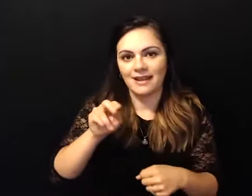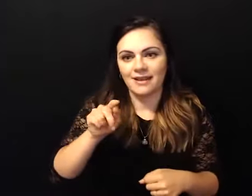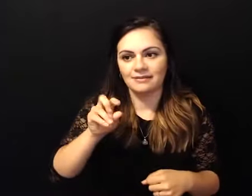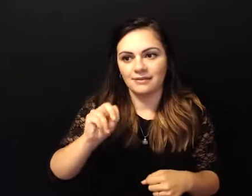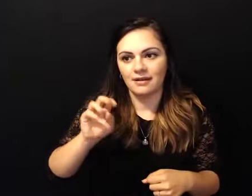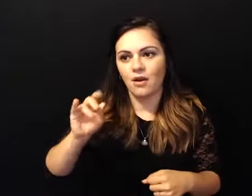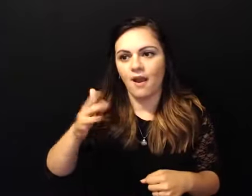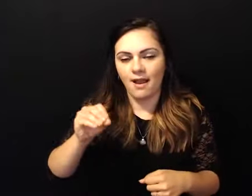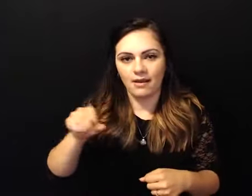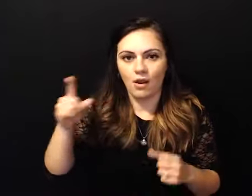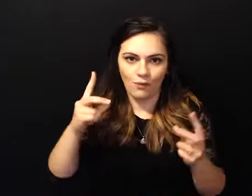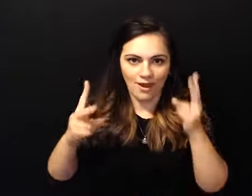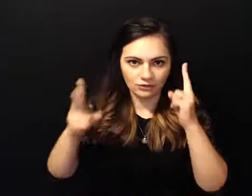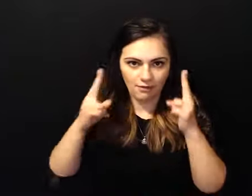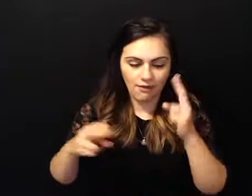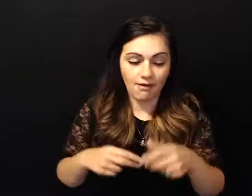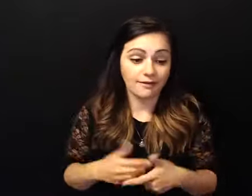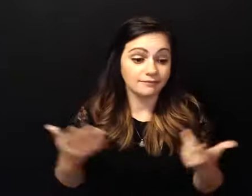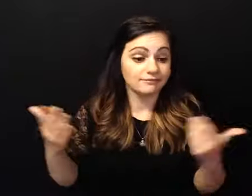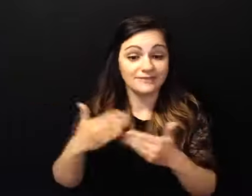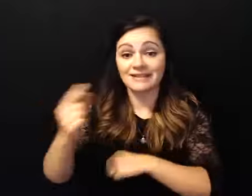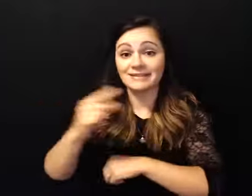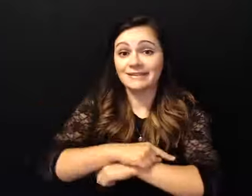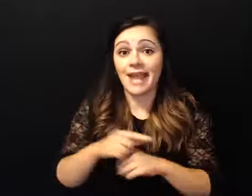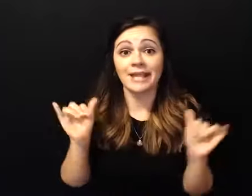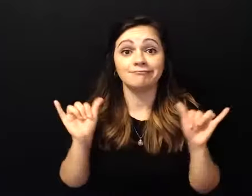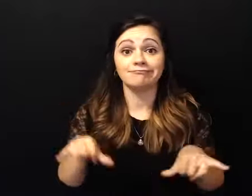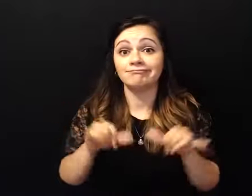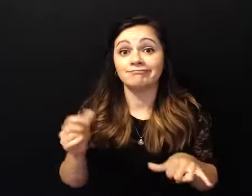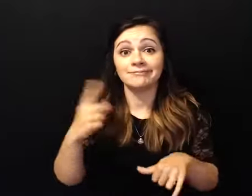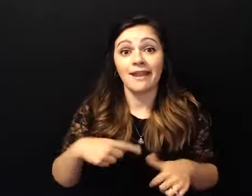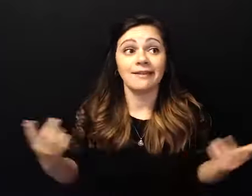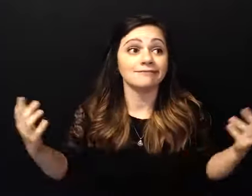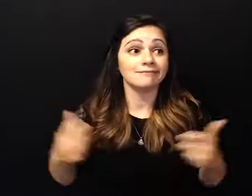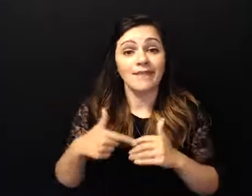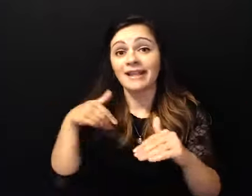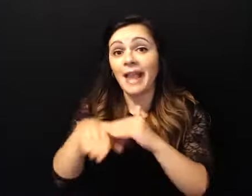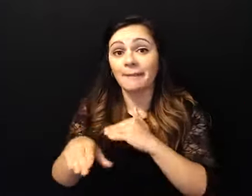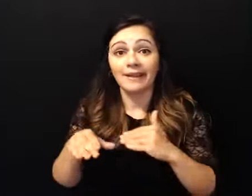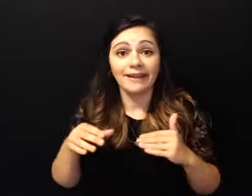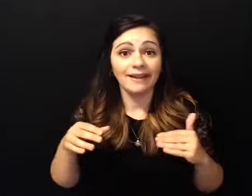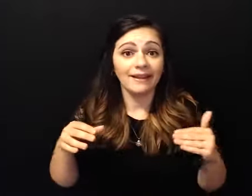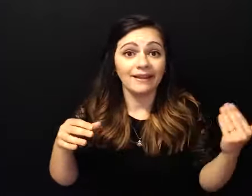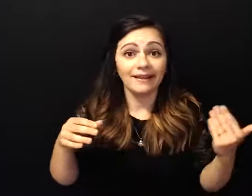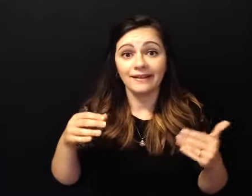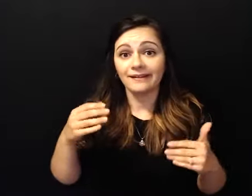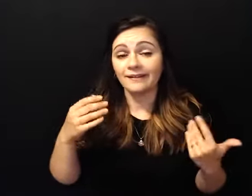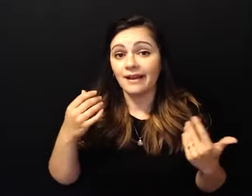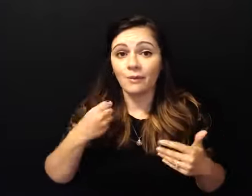um and it was a day just like any other day you know i came in hungover i worked with 78 hairdressers and